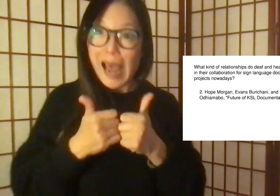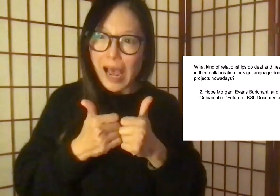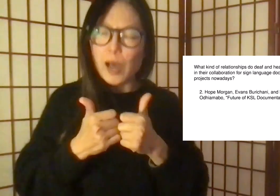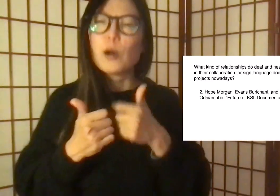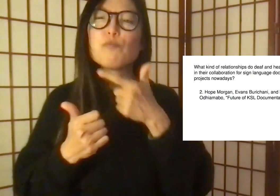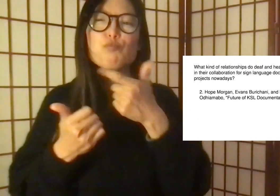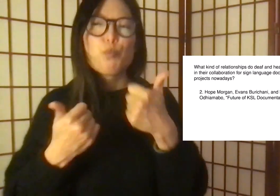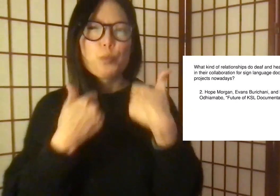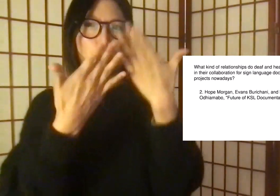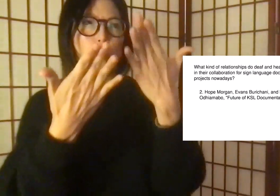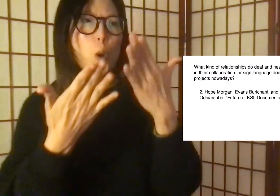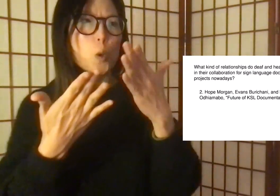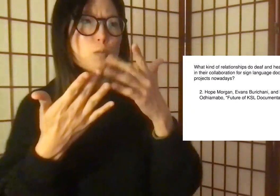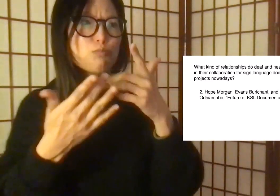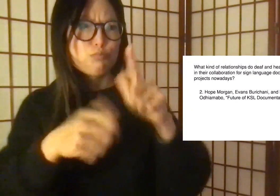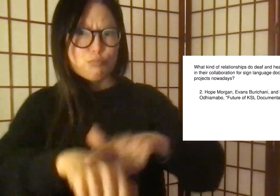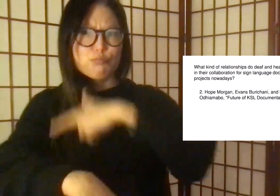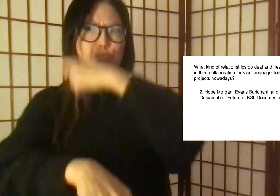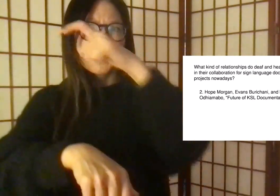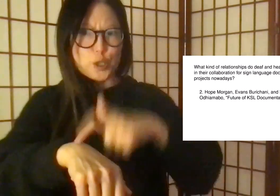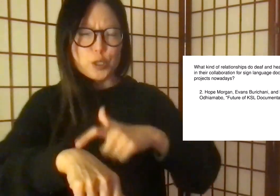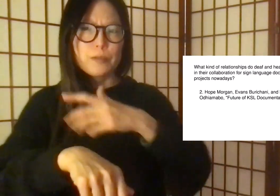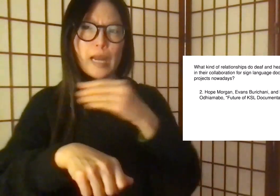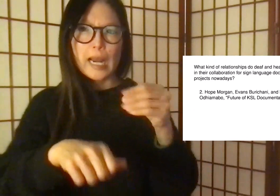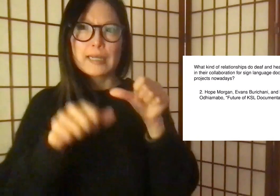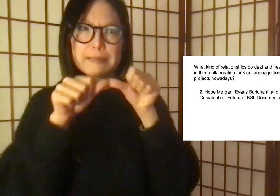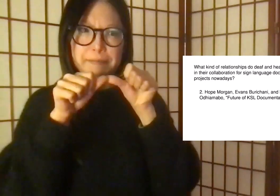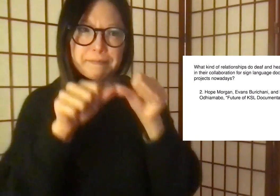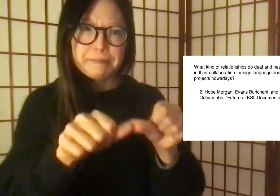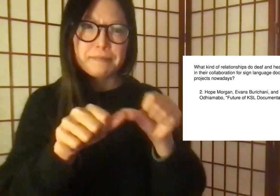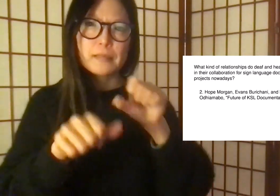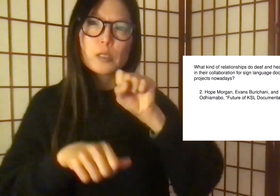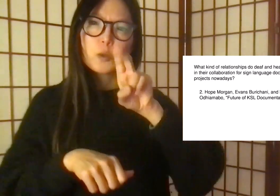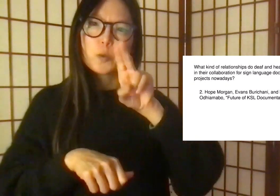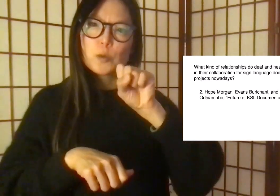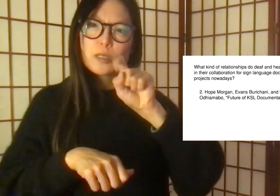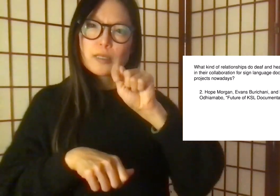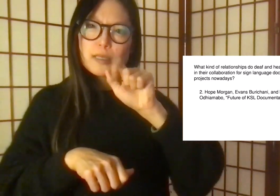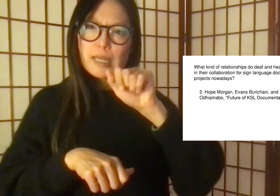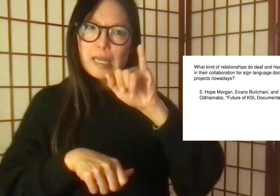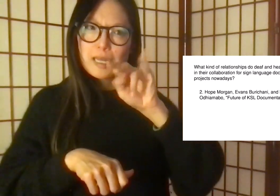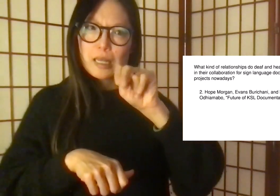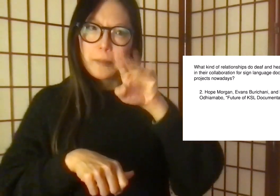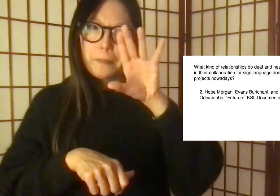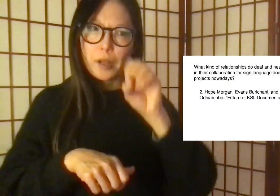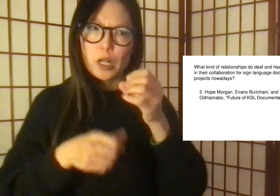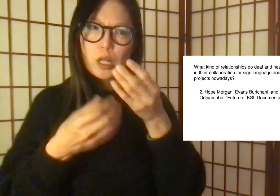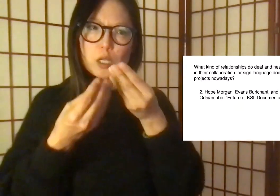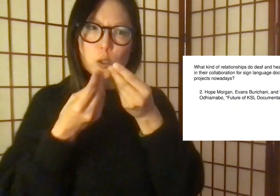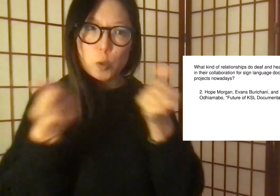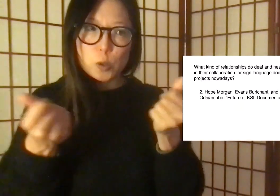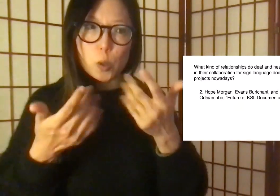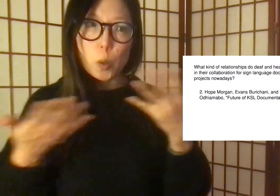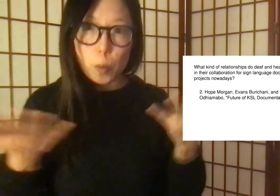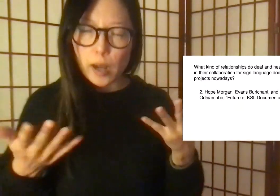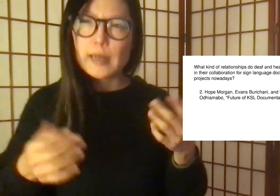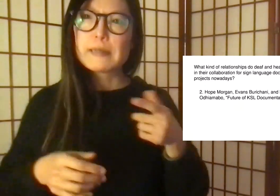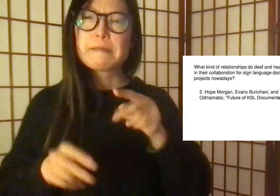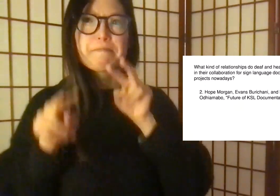KSL in Kenya by proposing a long-term, sustainable, sustainable